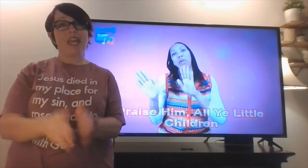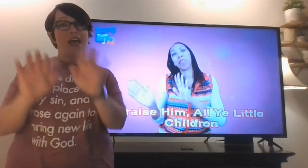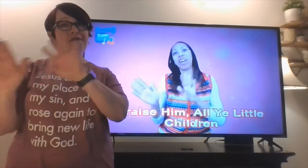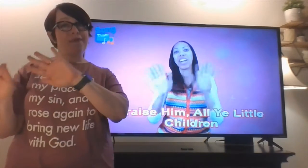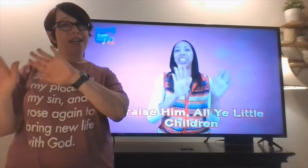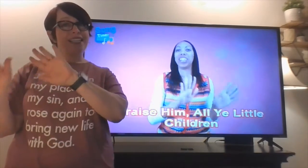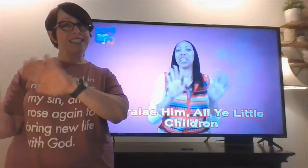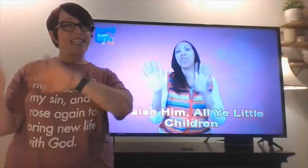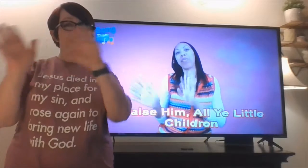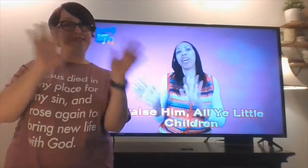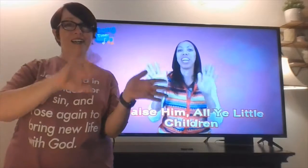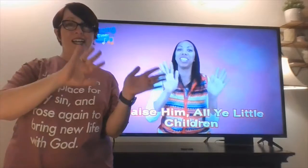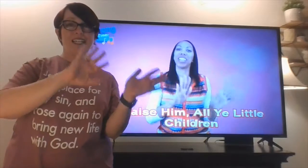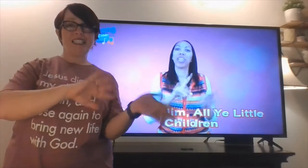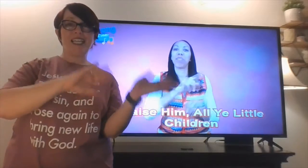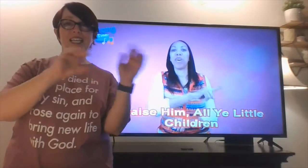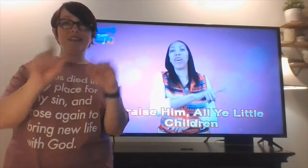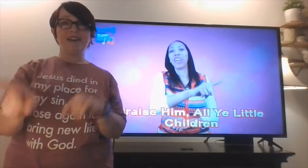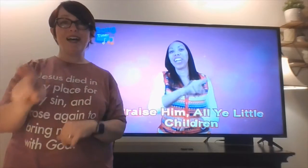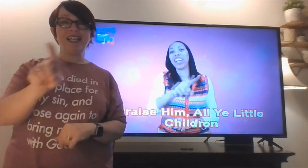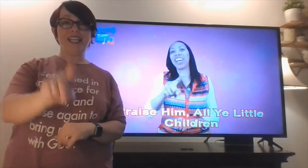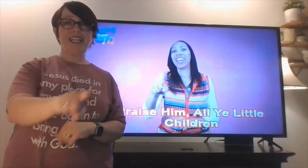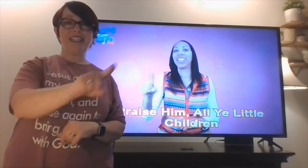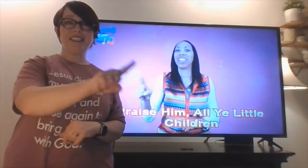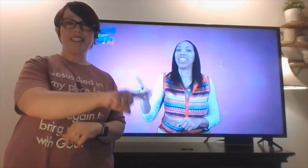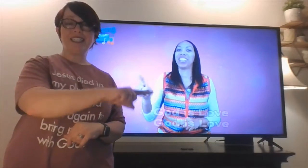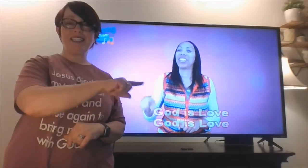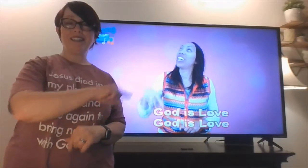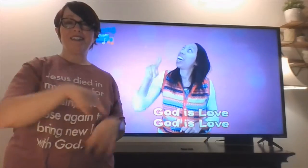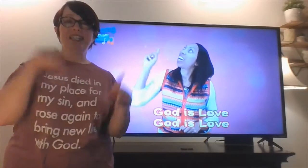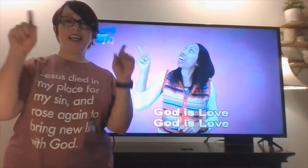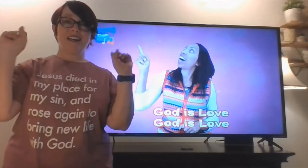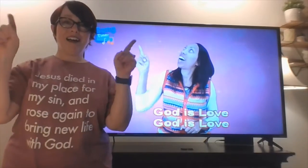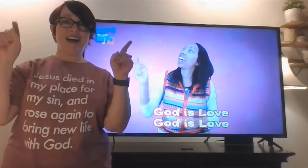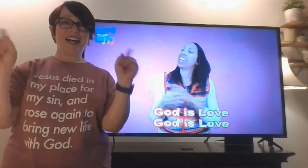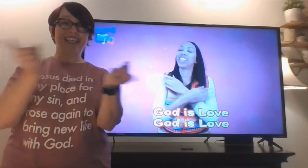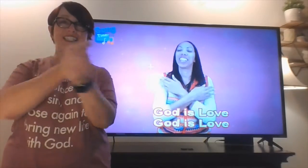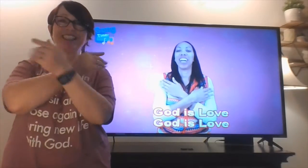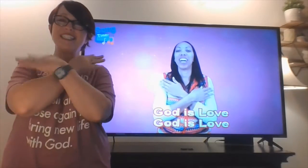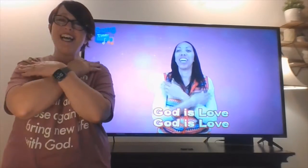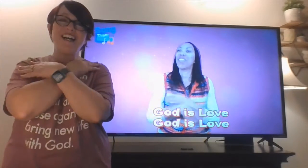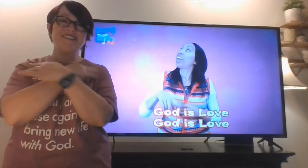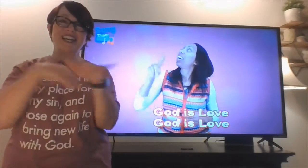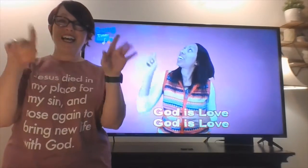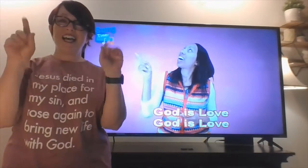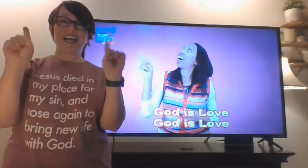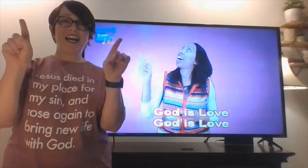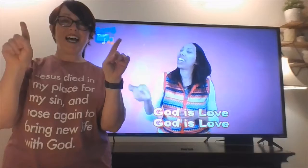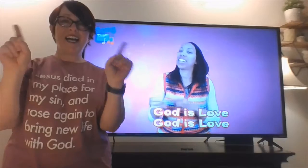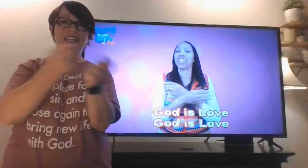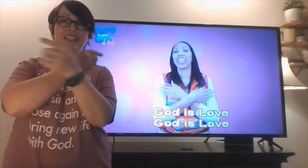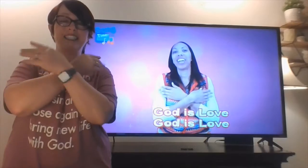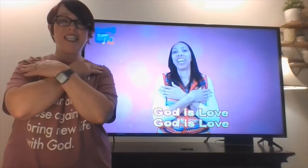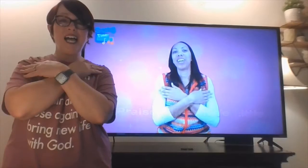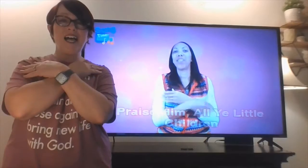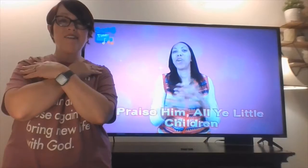Praise Him, praise Him, all your little children! God is love! God is love!